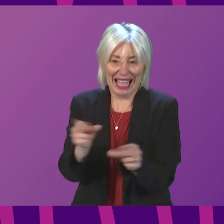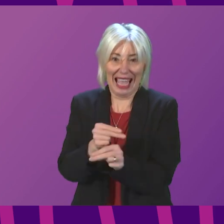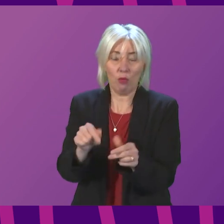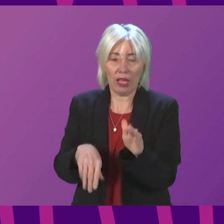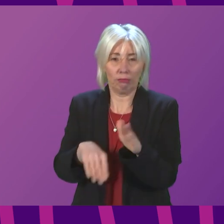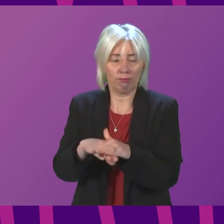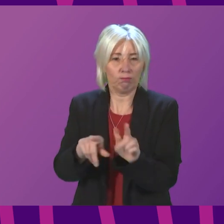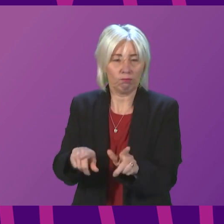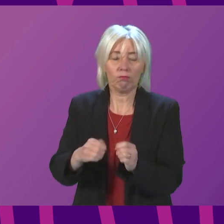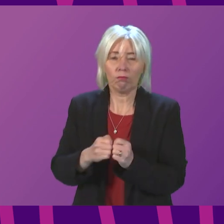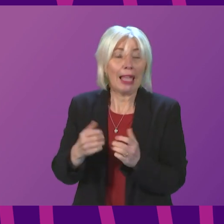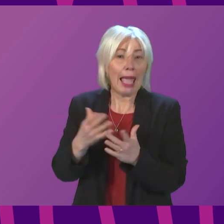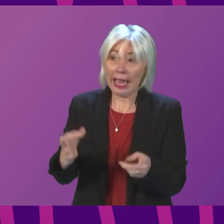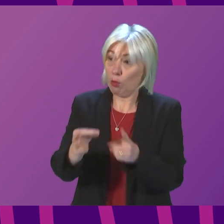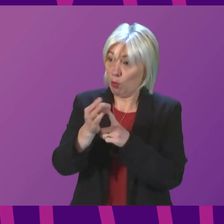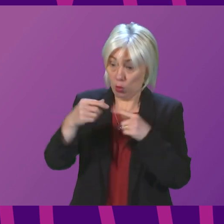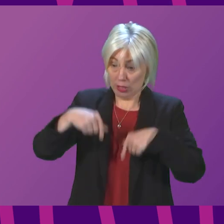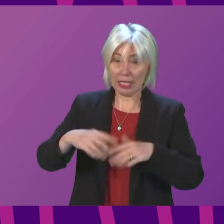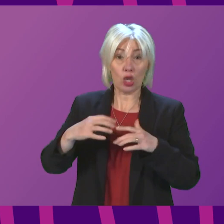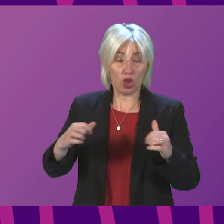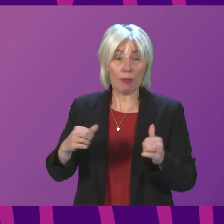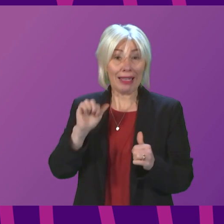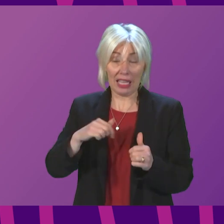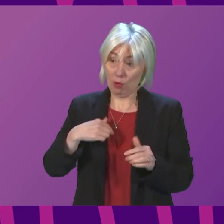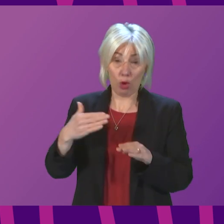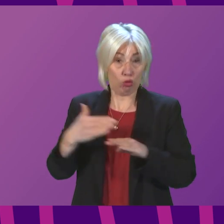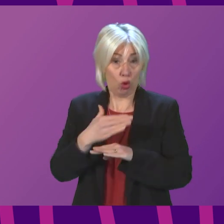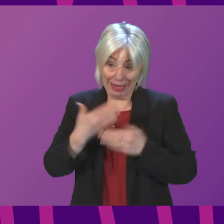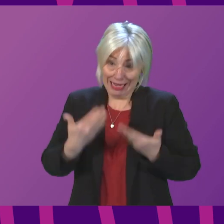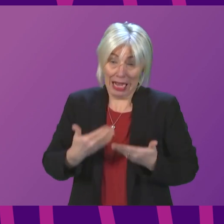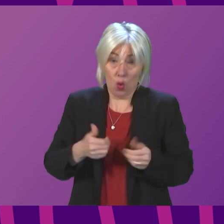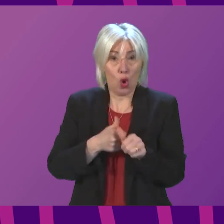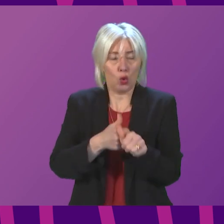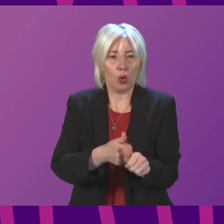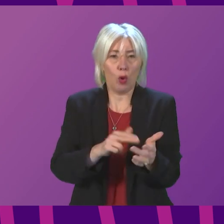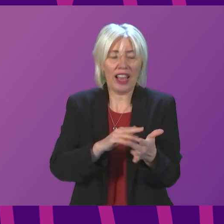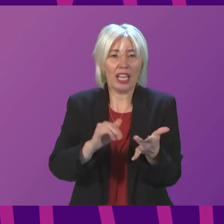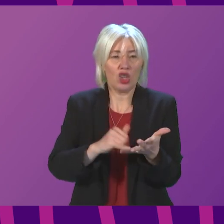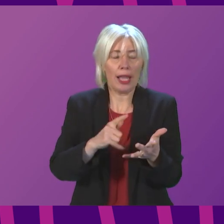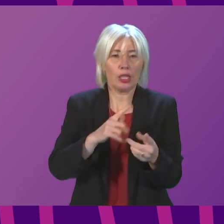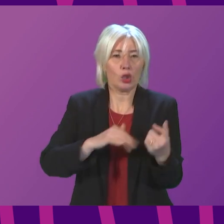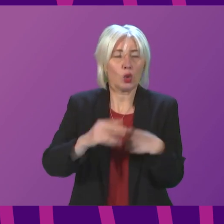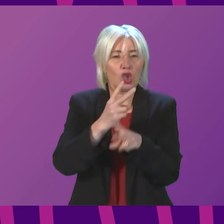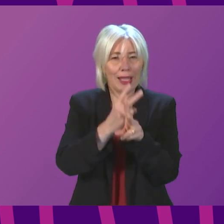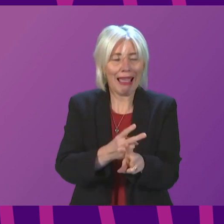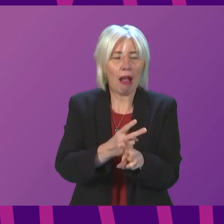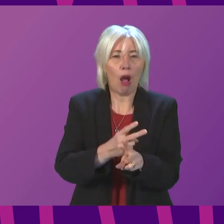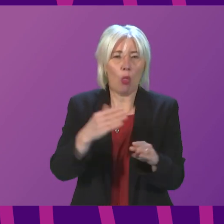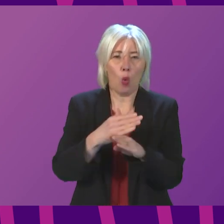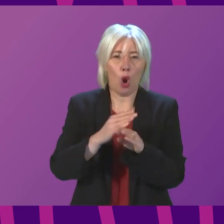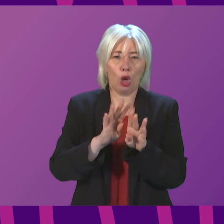proposals made in the Chamber, but we are getting on with the job now. of supporting the NHS and indeed social care workforce.